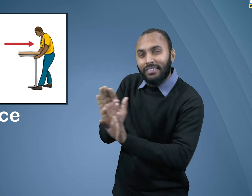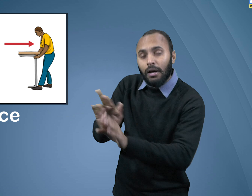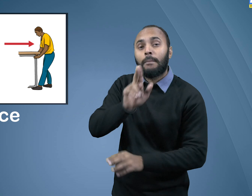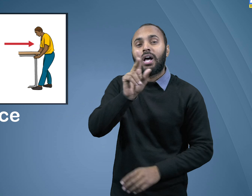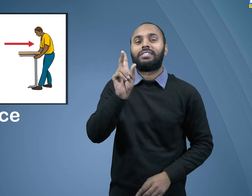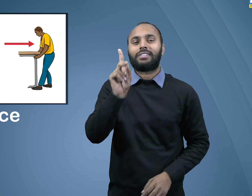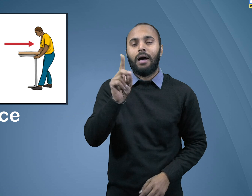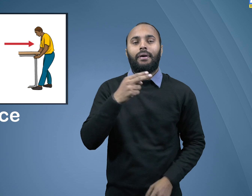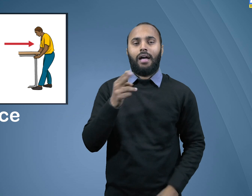This is called force.